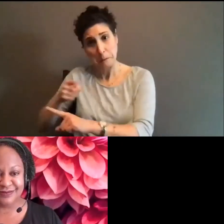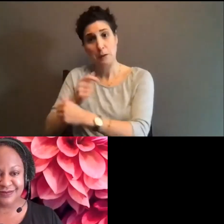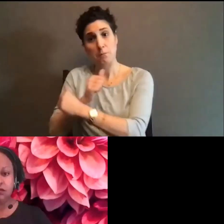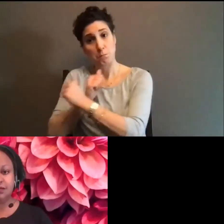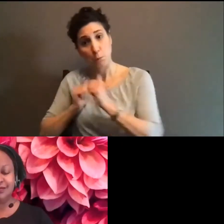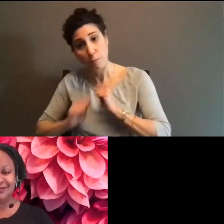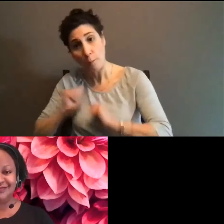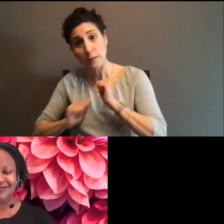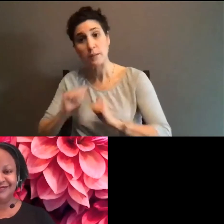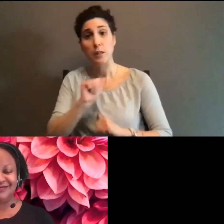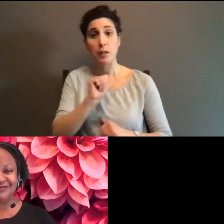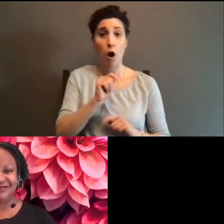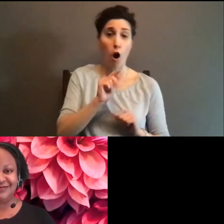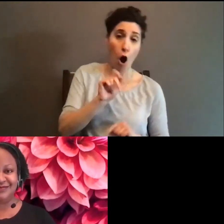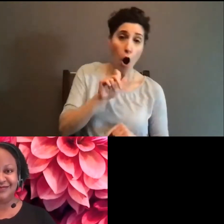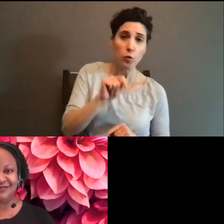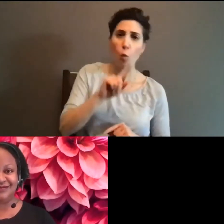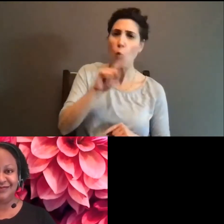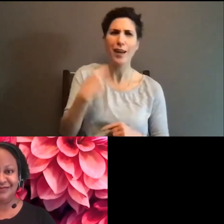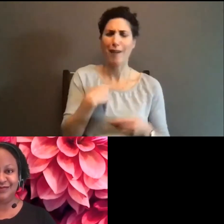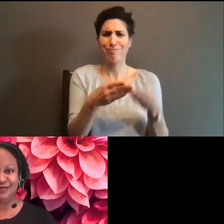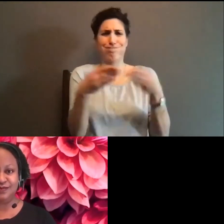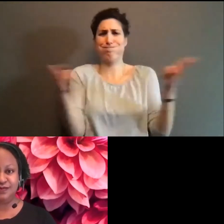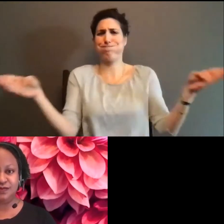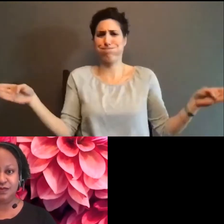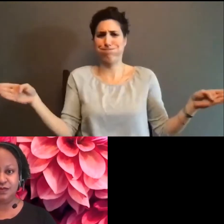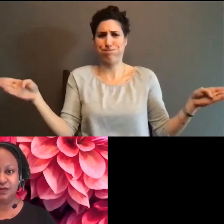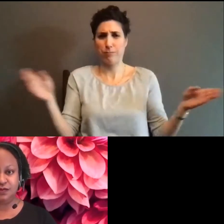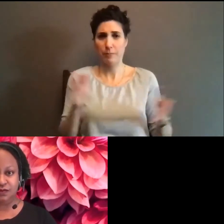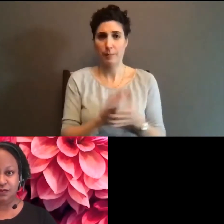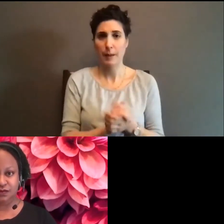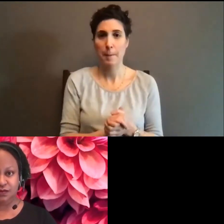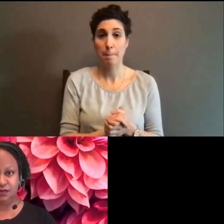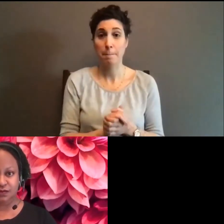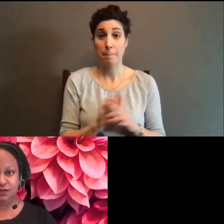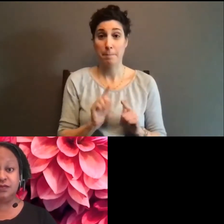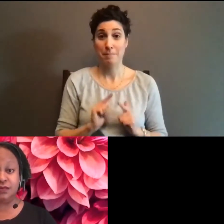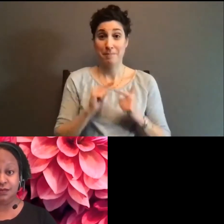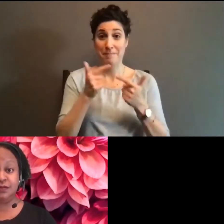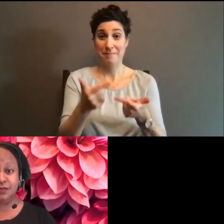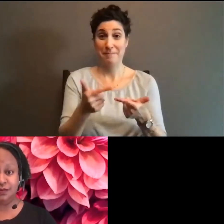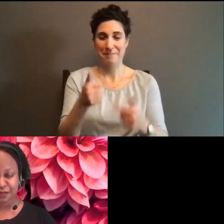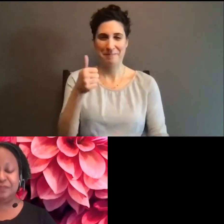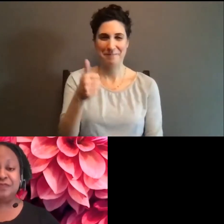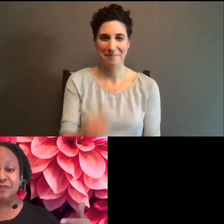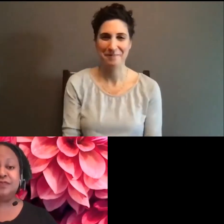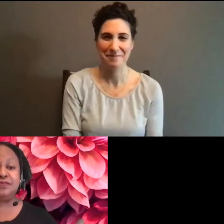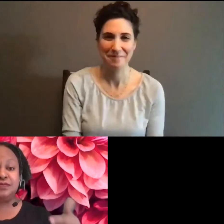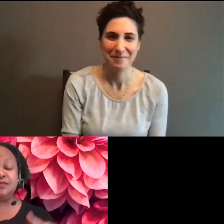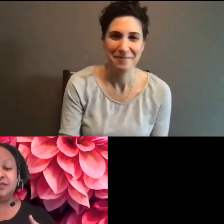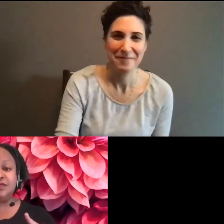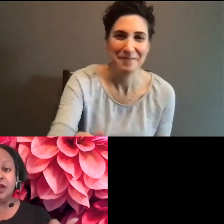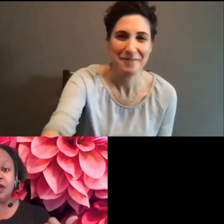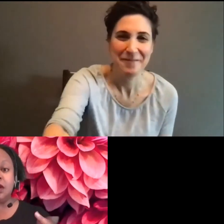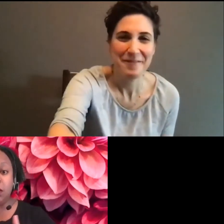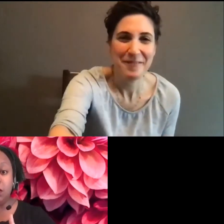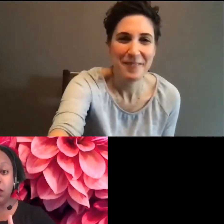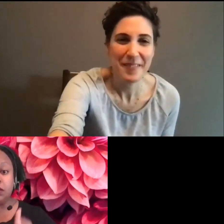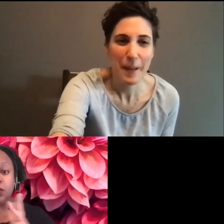And so finally, we're here to discuss how do we relax our digital spaces? Um,